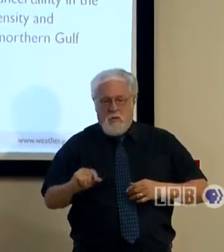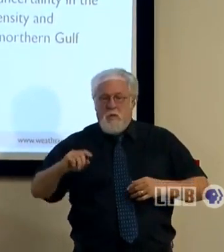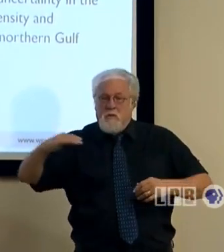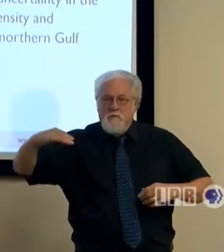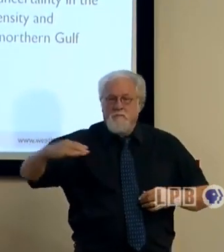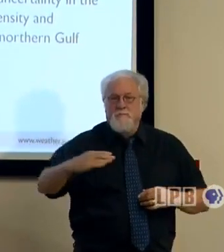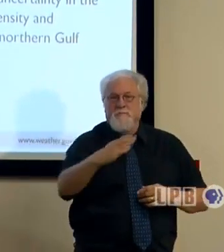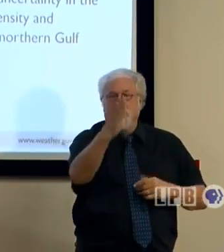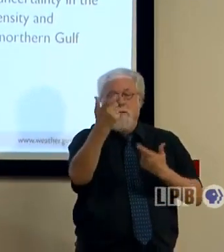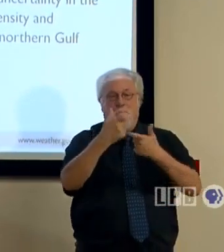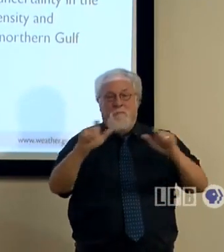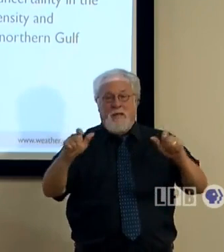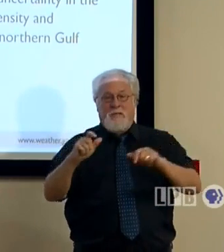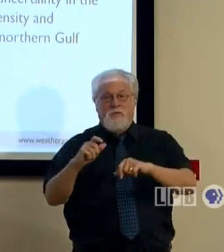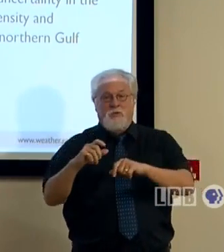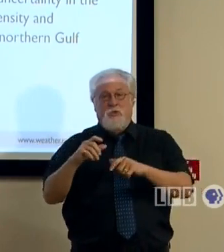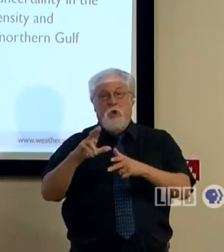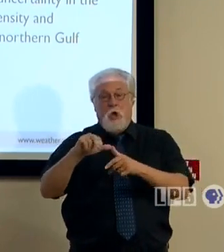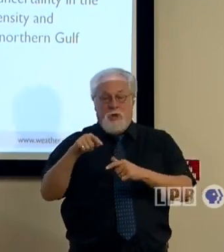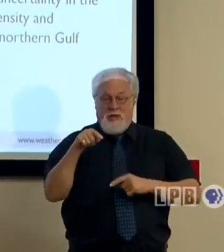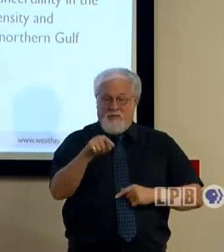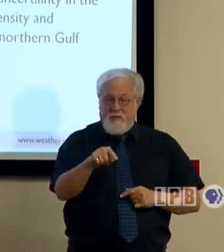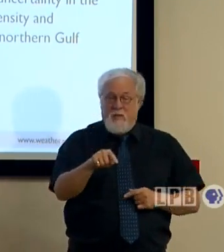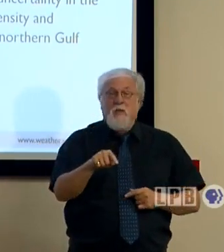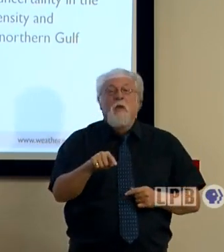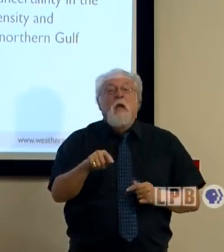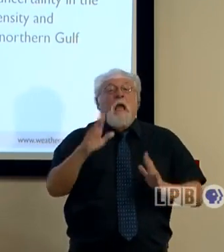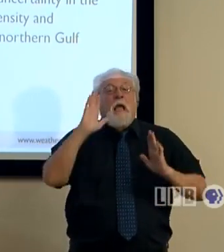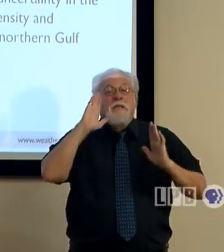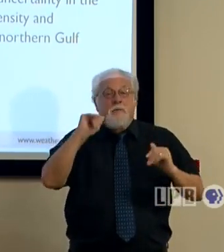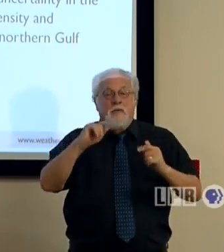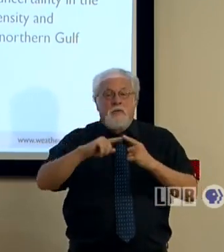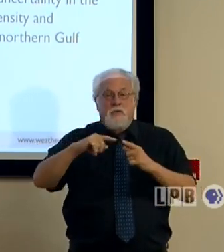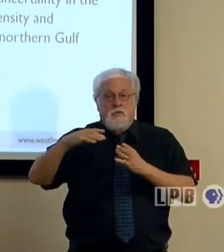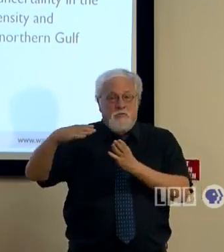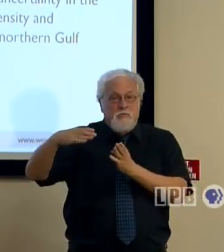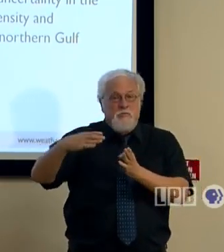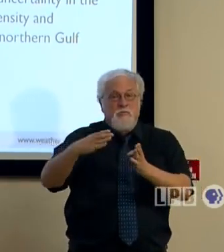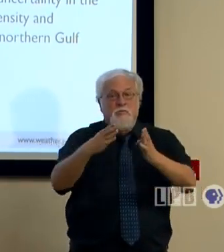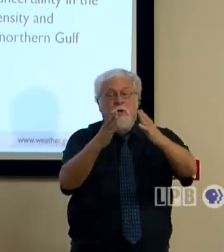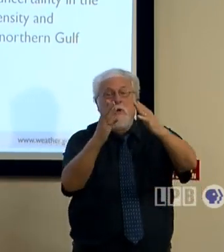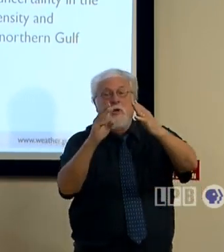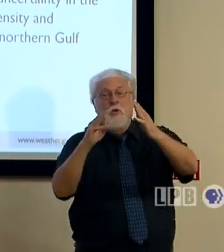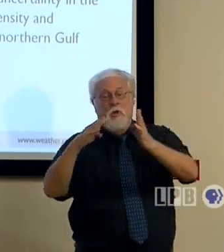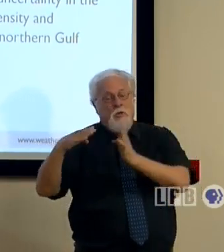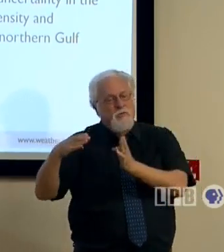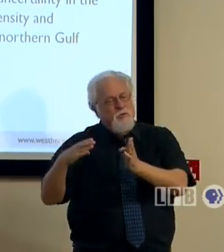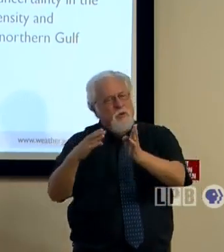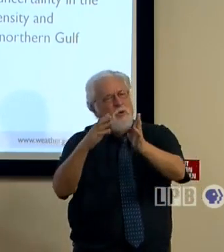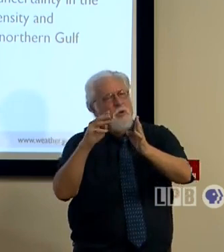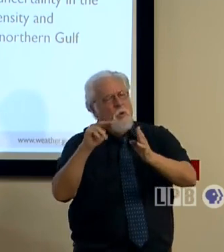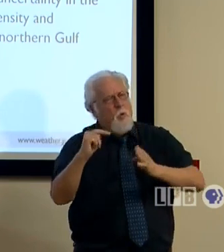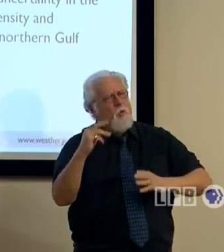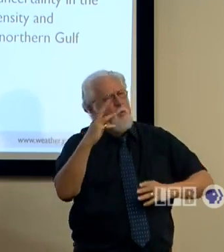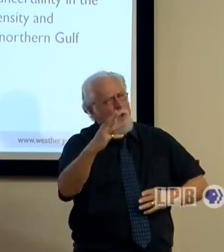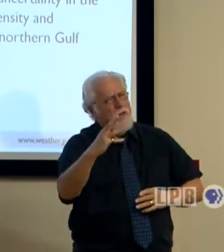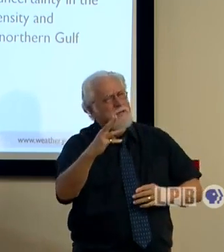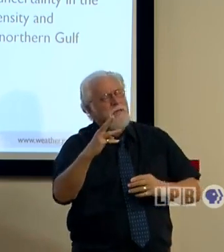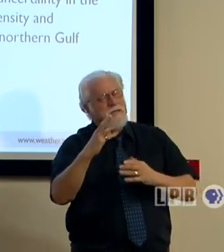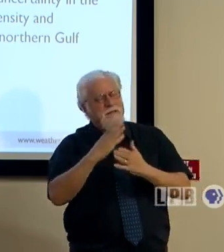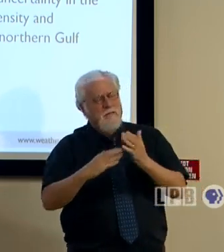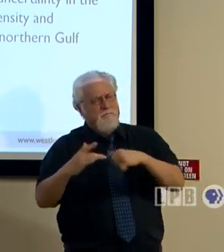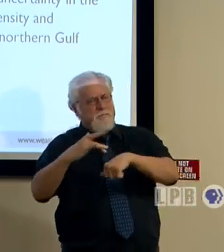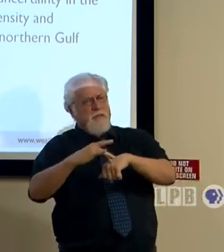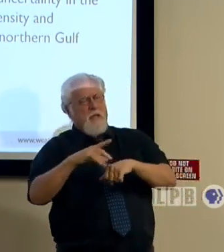Yucatan Peninsula. It is expected to continue a northwest track. There will be some interaction with the peninsula